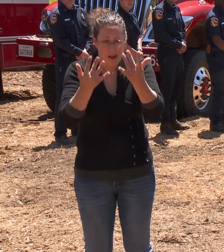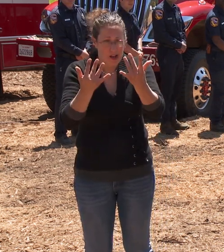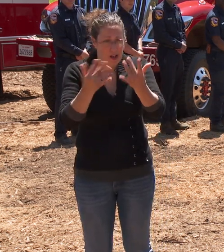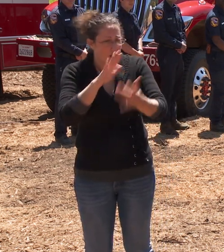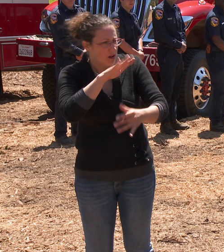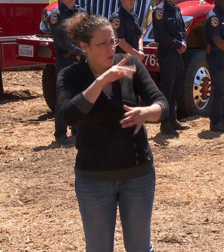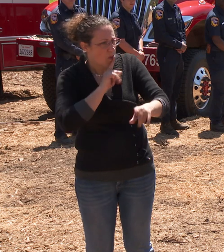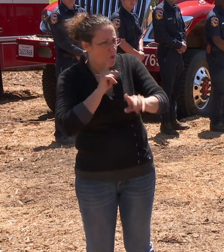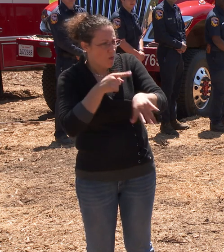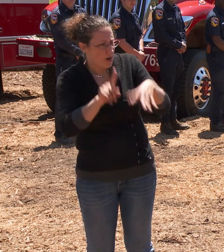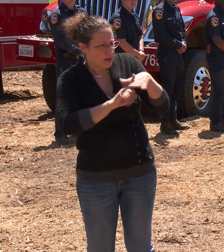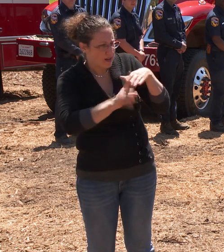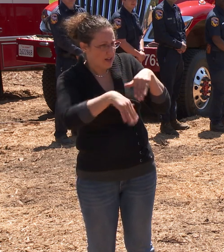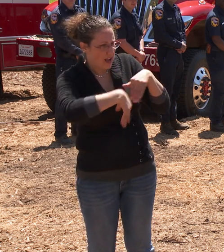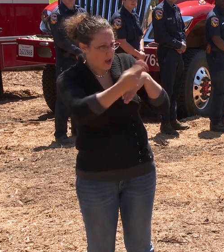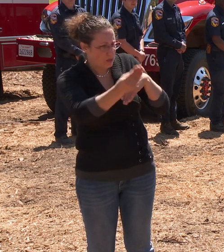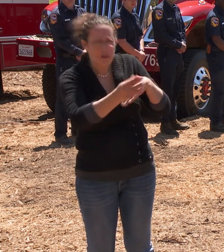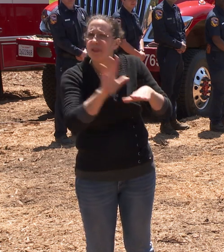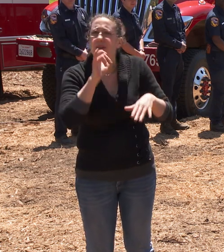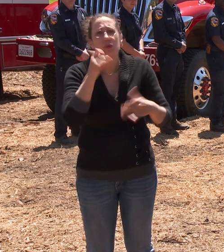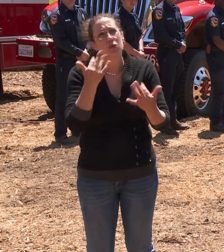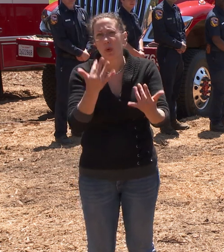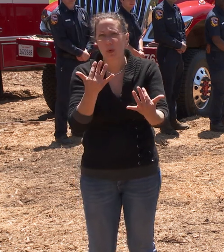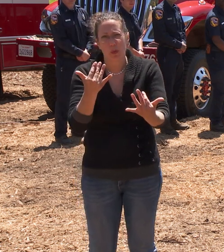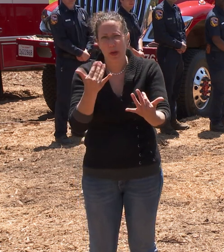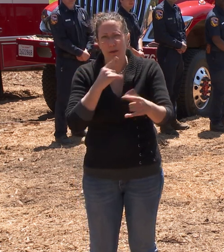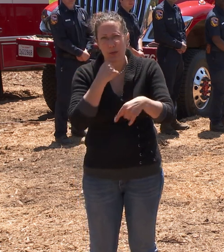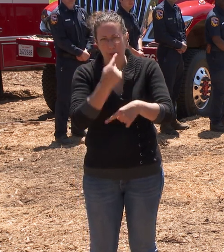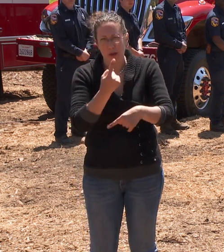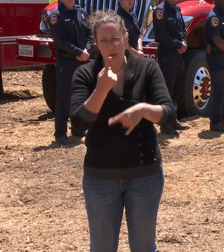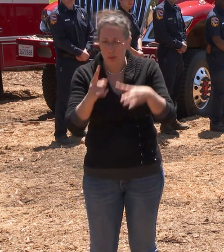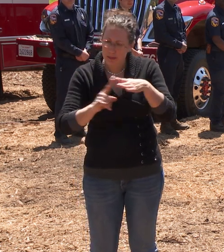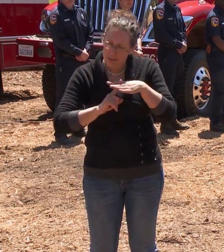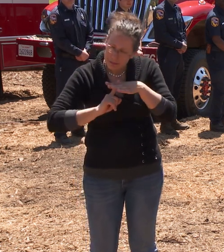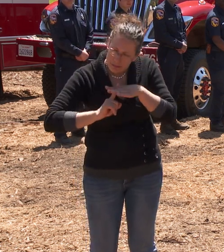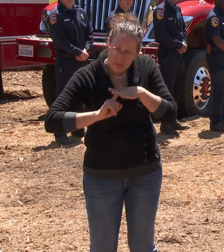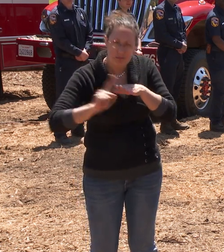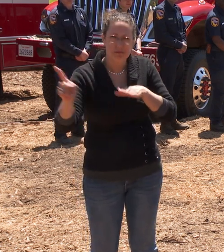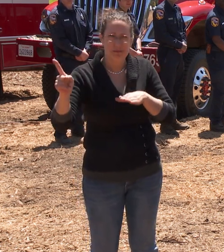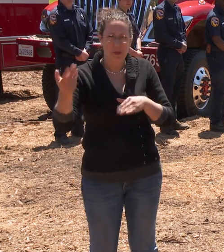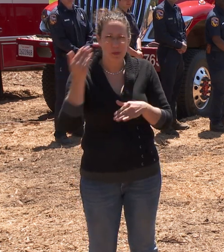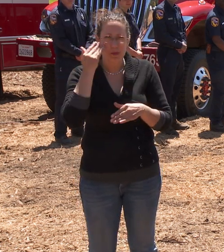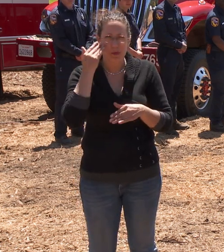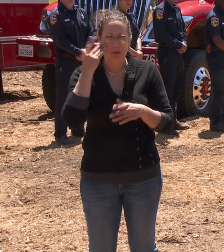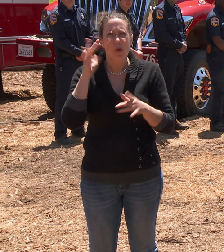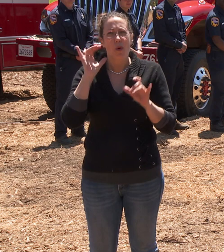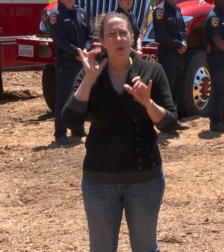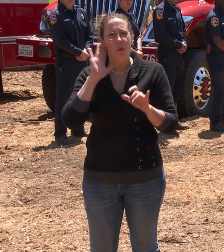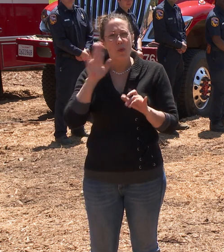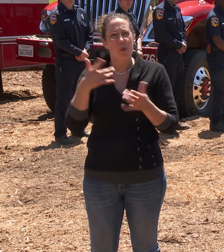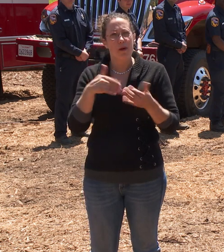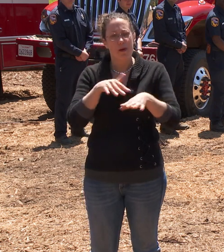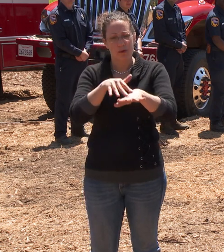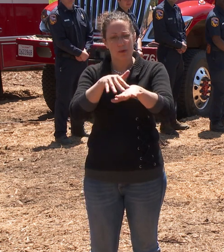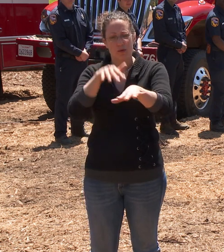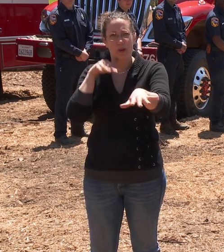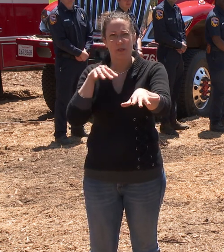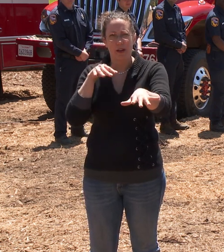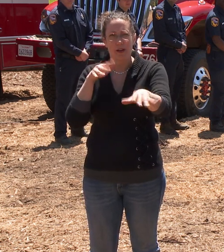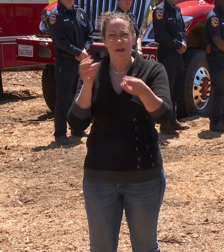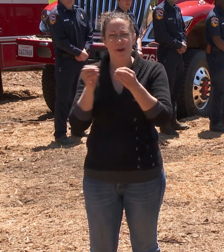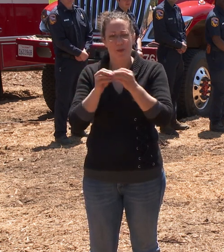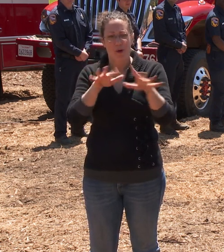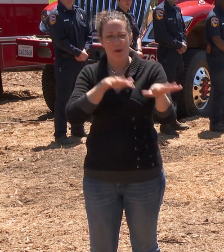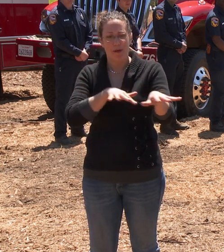If you sense peril, evacuate immediately. Early departure eases traffic congestion, affording more time